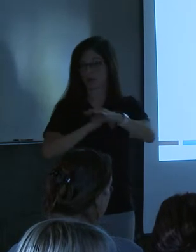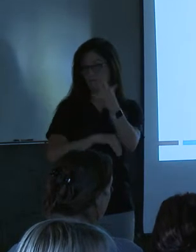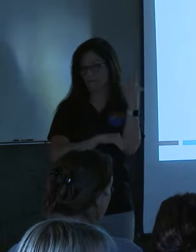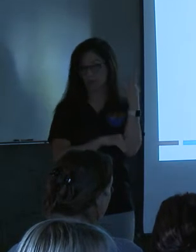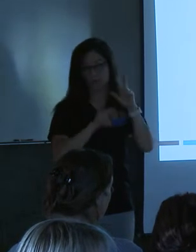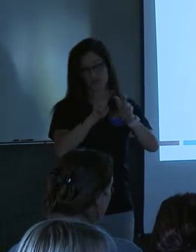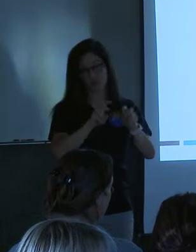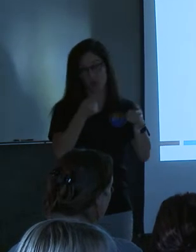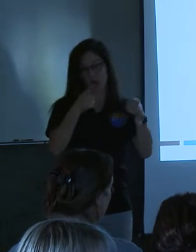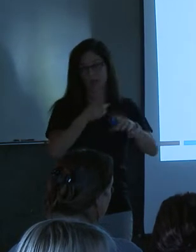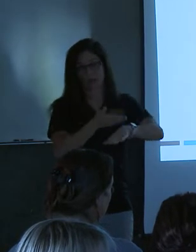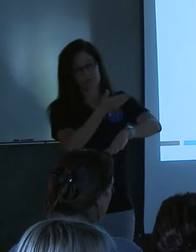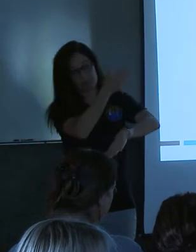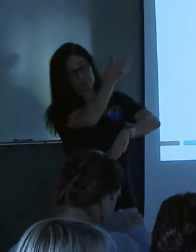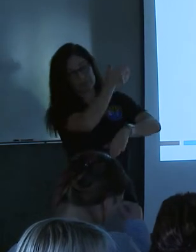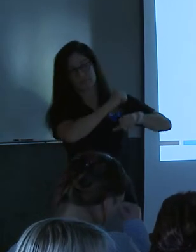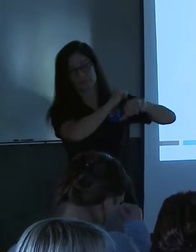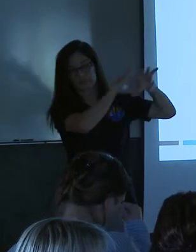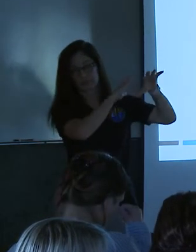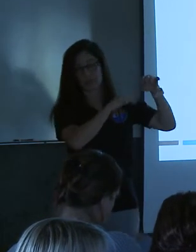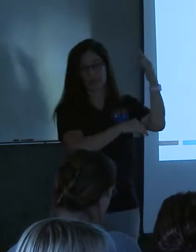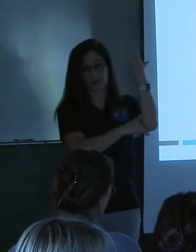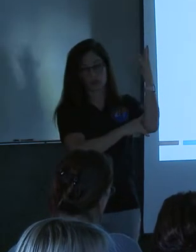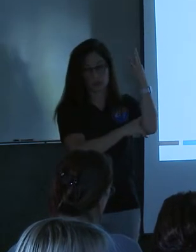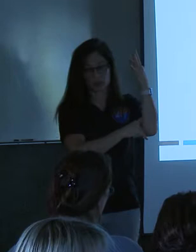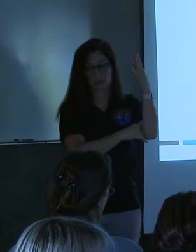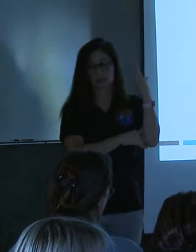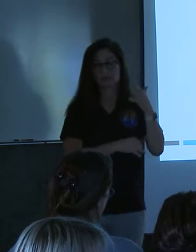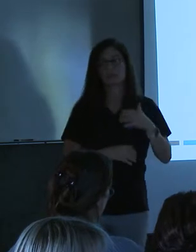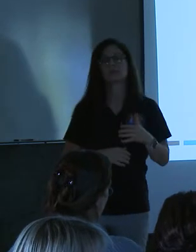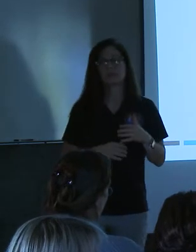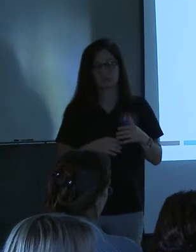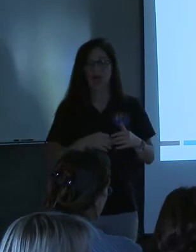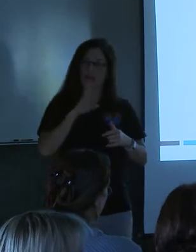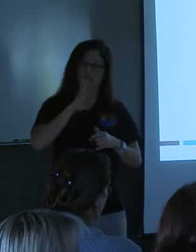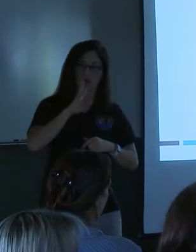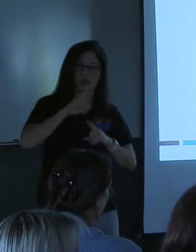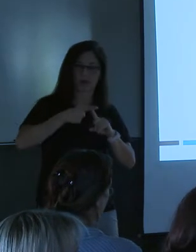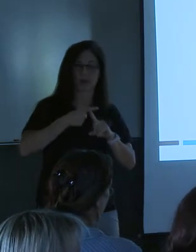of what happened up above us, uh, in the trees. And we'll get to that debris.